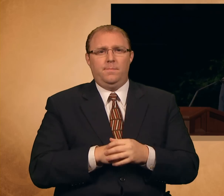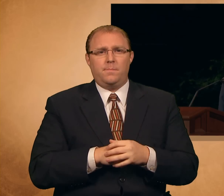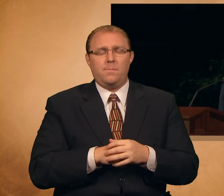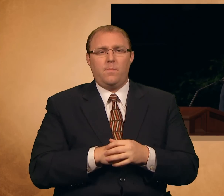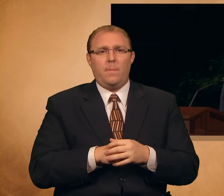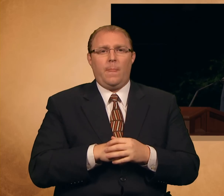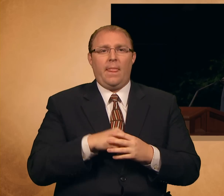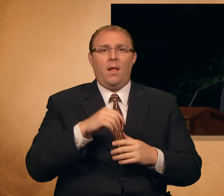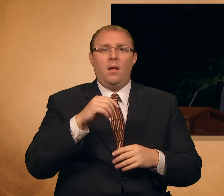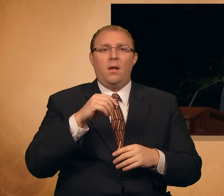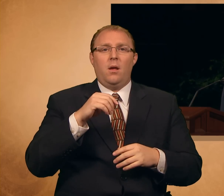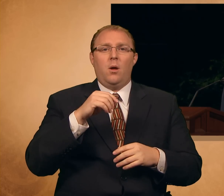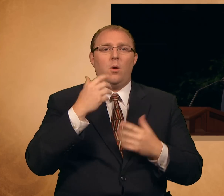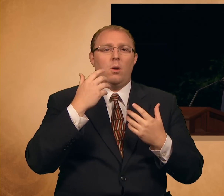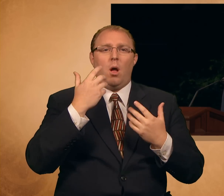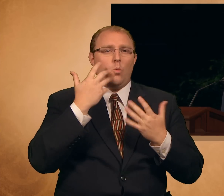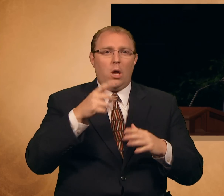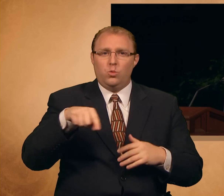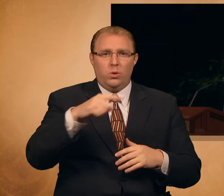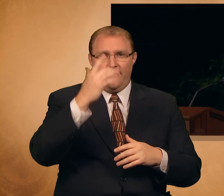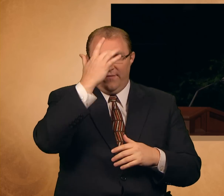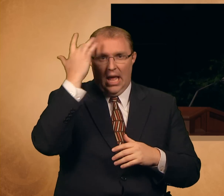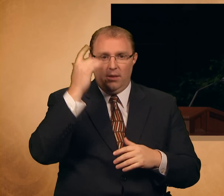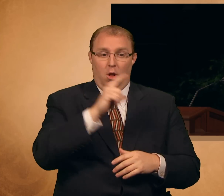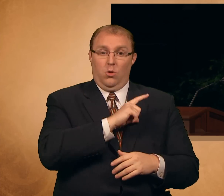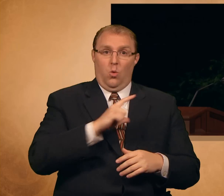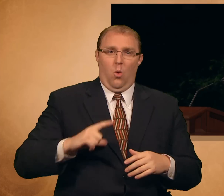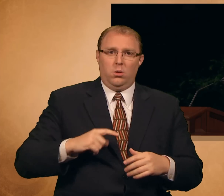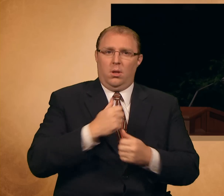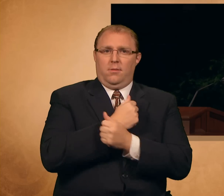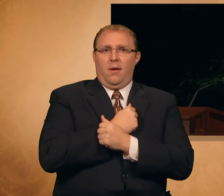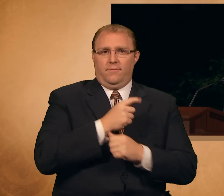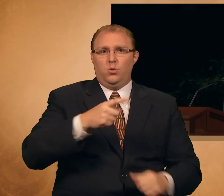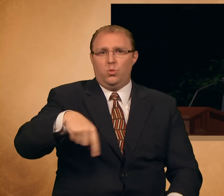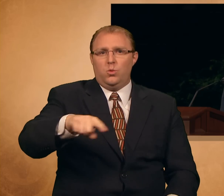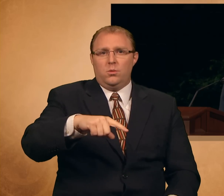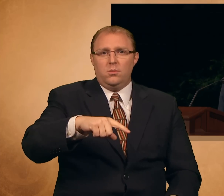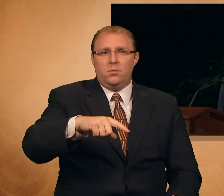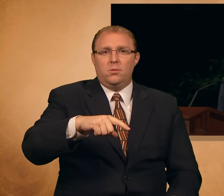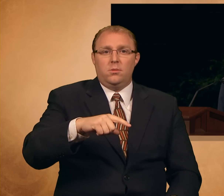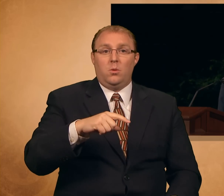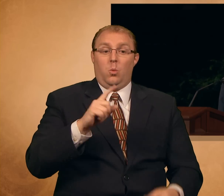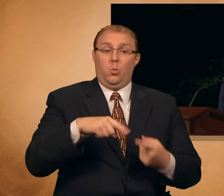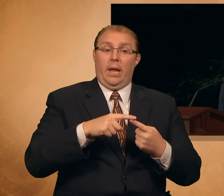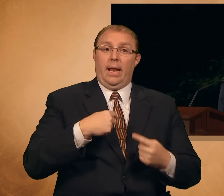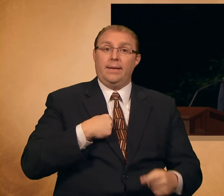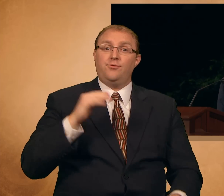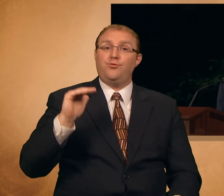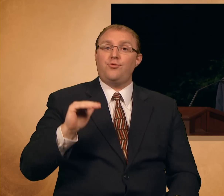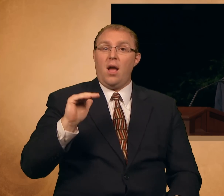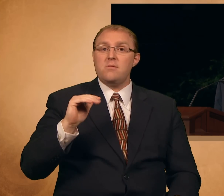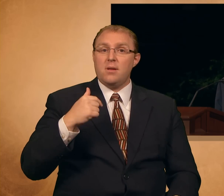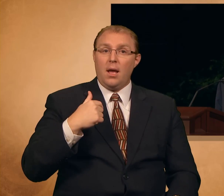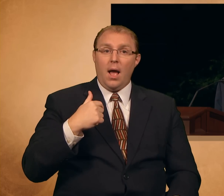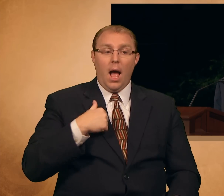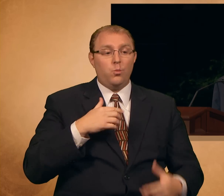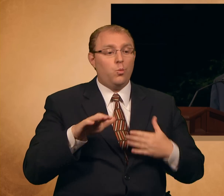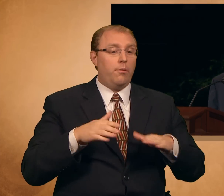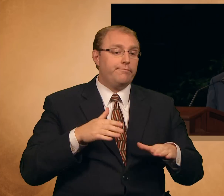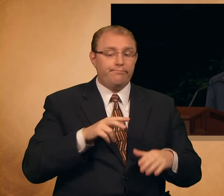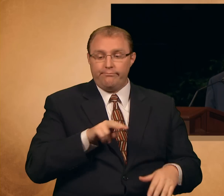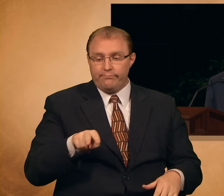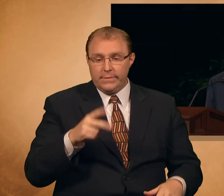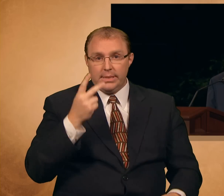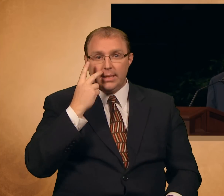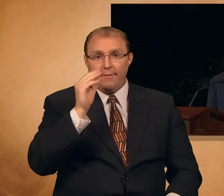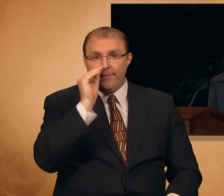forget not that the Lord loves you. As a child, when I would look at the little forget-me